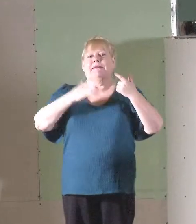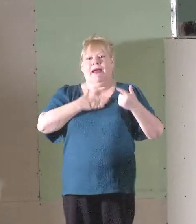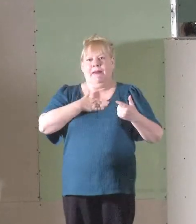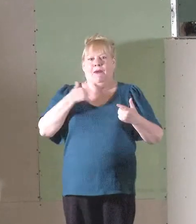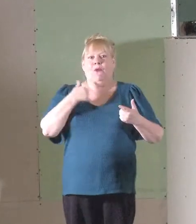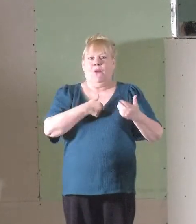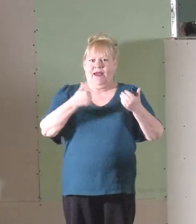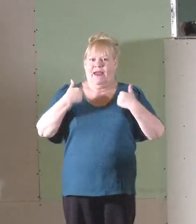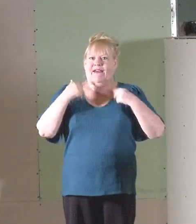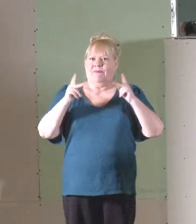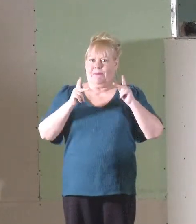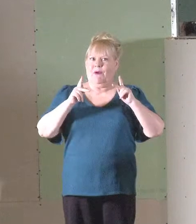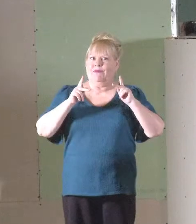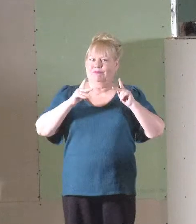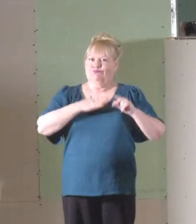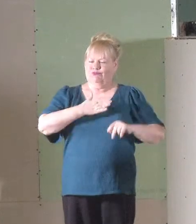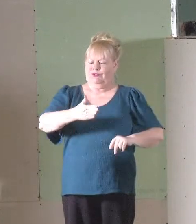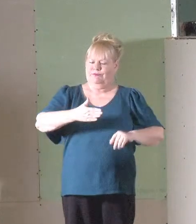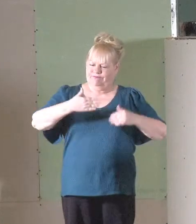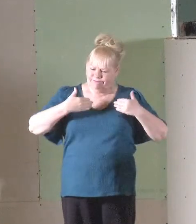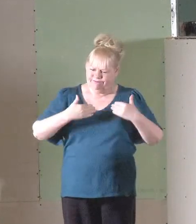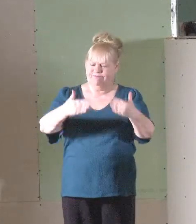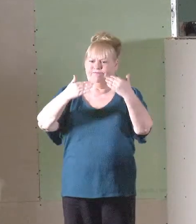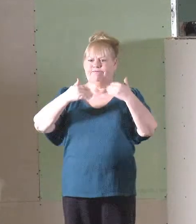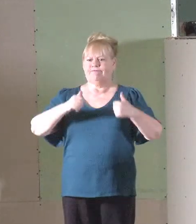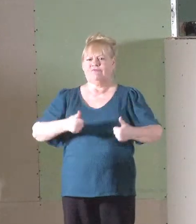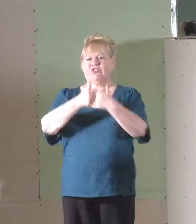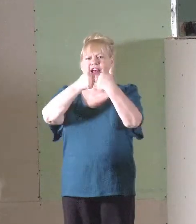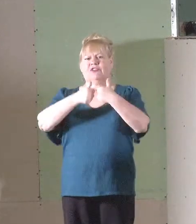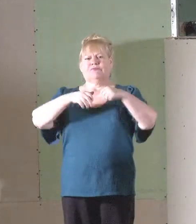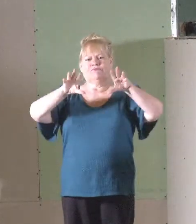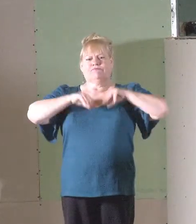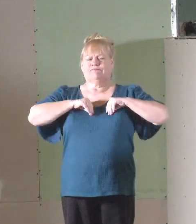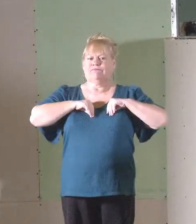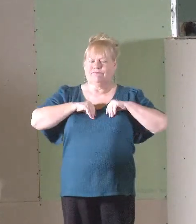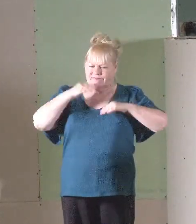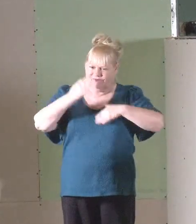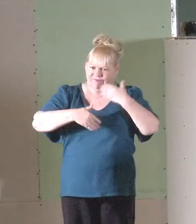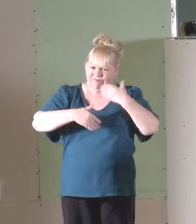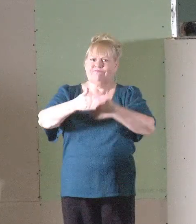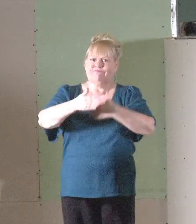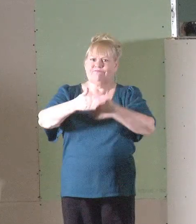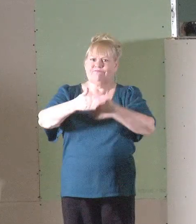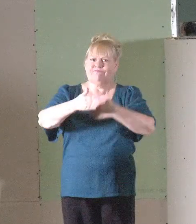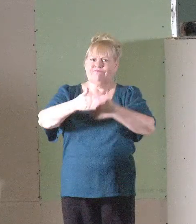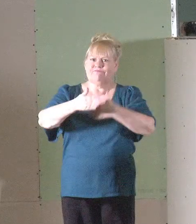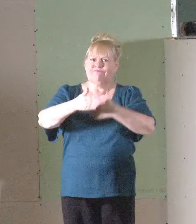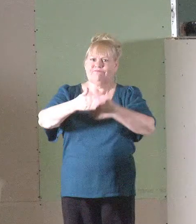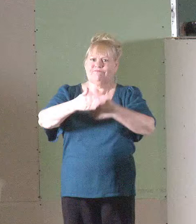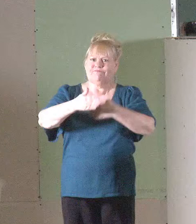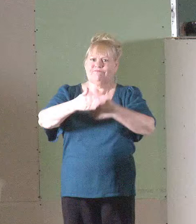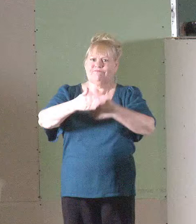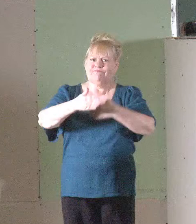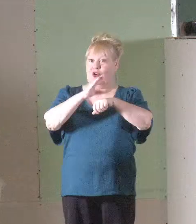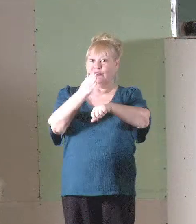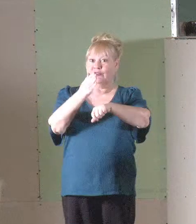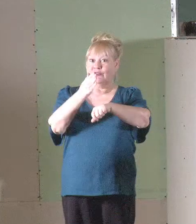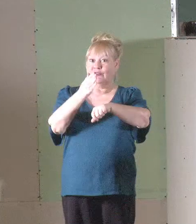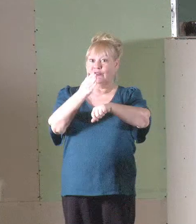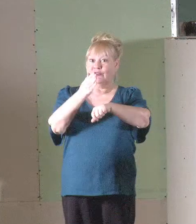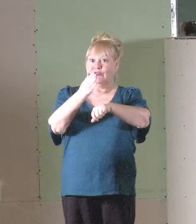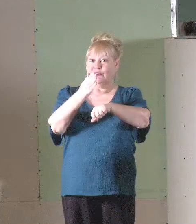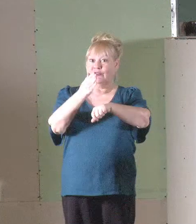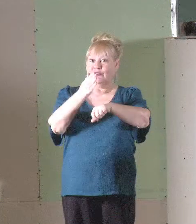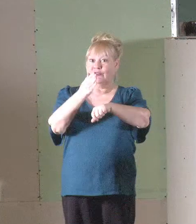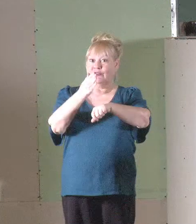people who are willing to meet those challenges. And so as we watch the renovation of the church building progress, I think